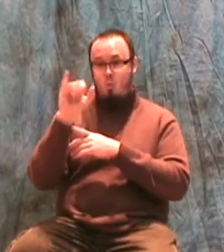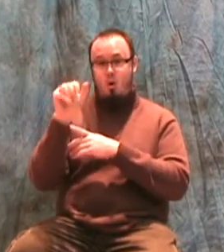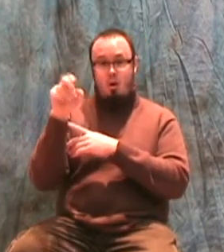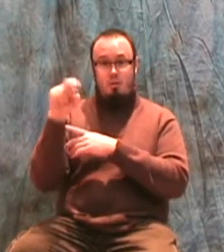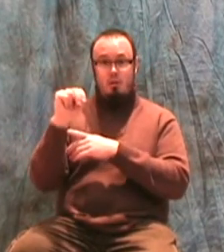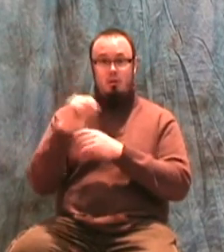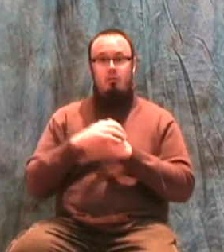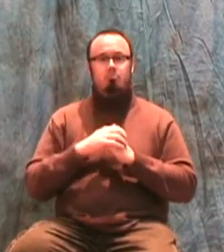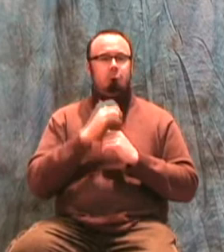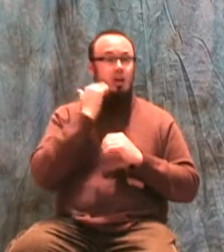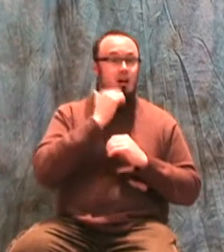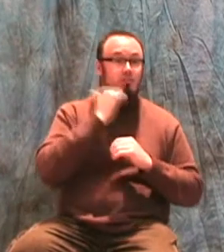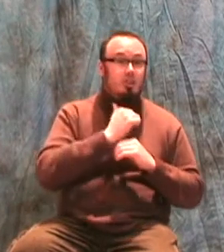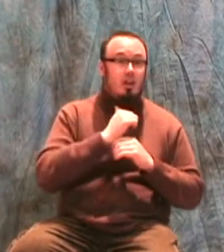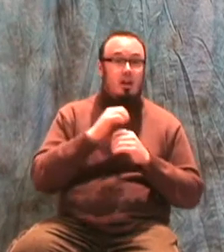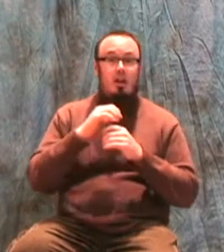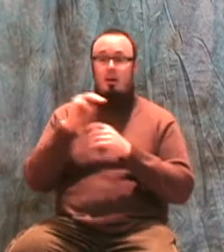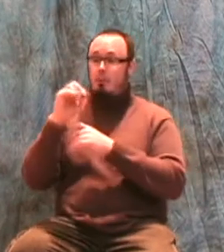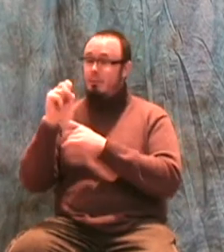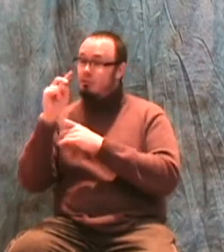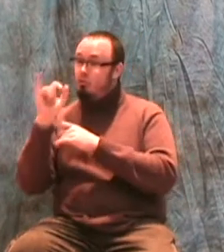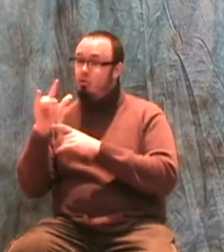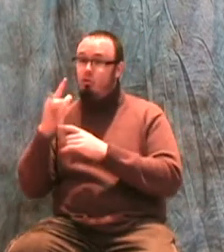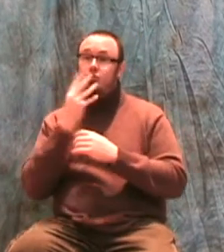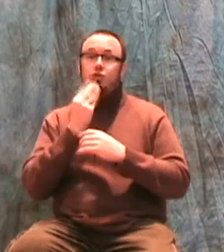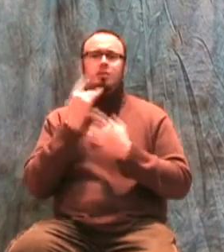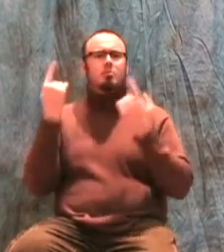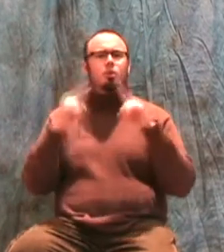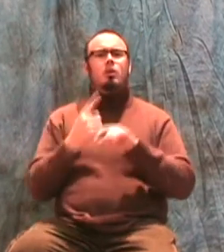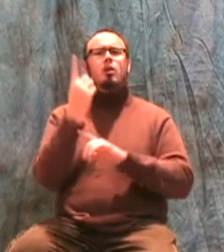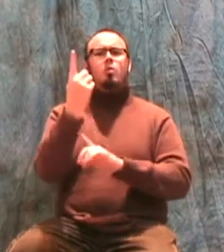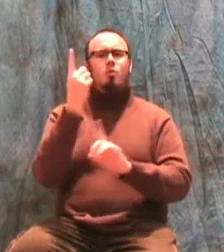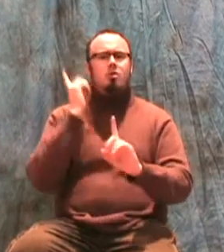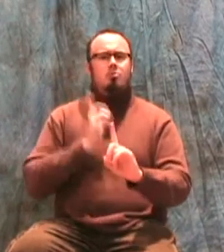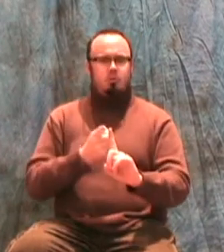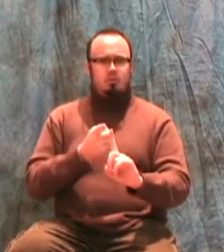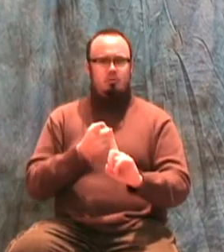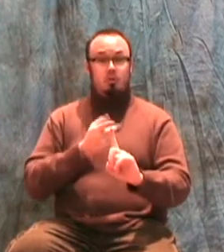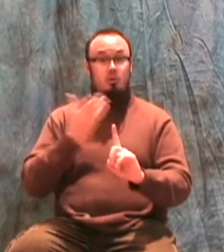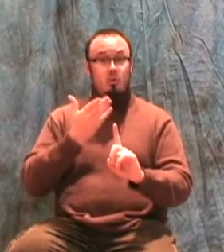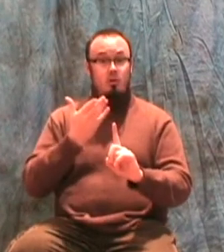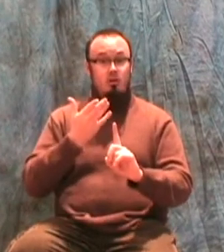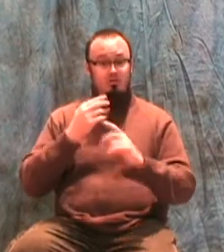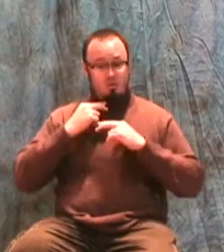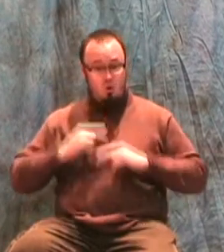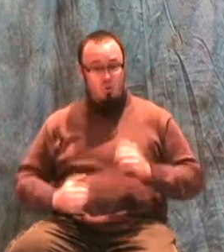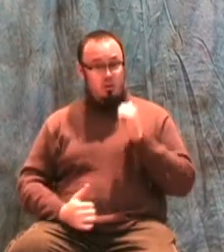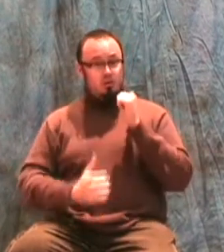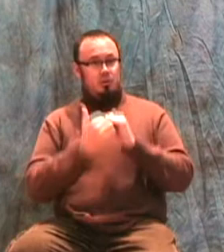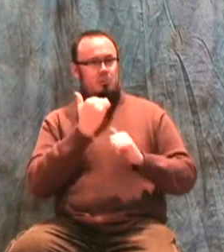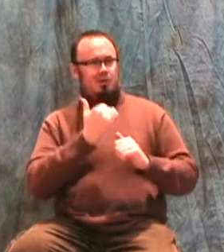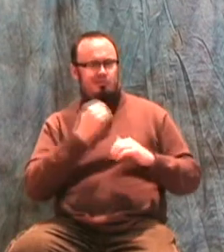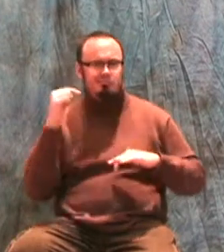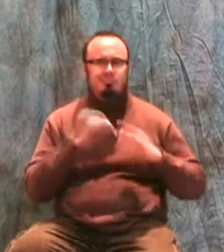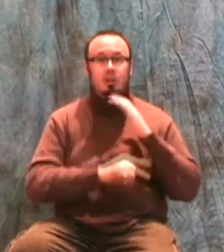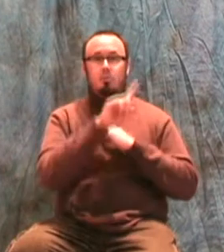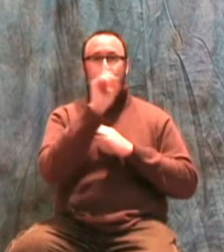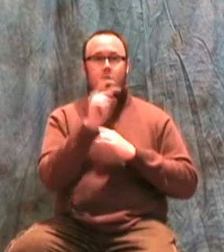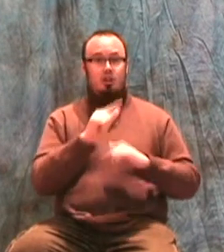Practical and mystical Judaism converge on this point Man's most essential question as a living human being